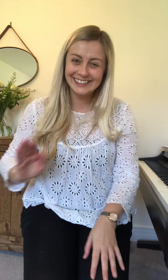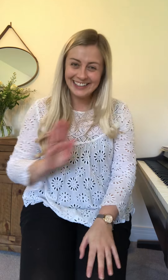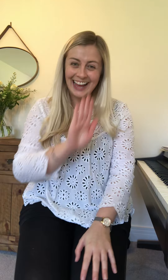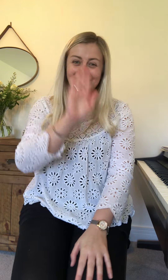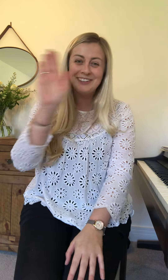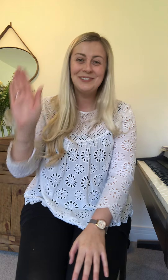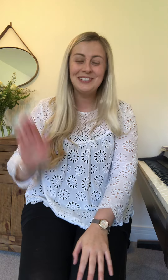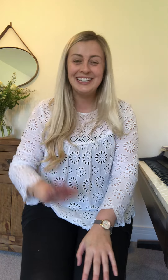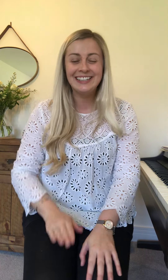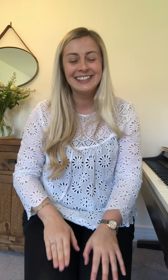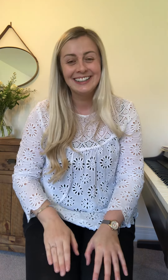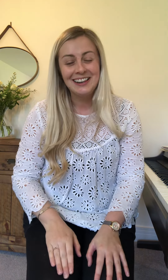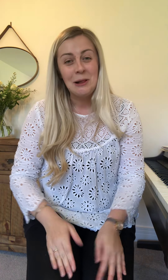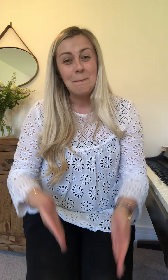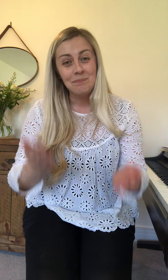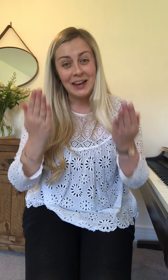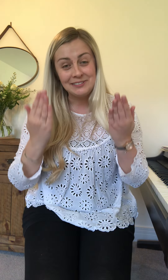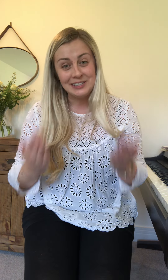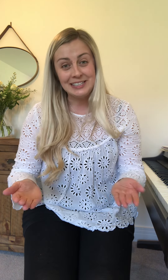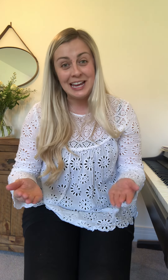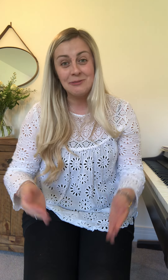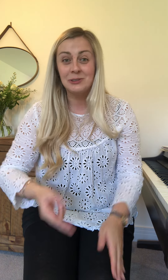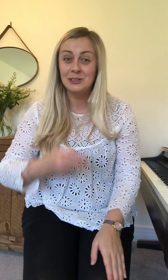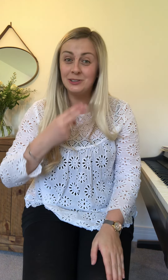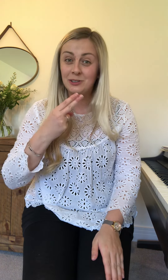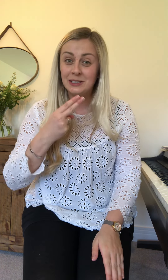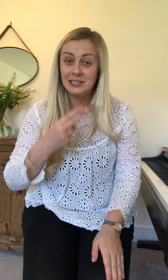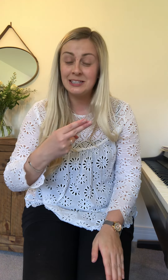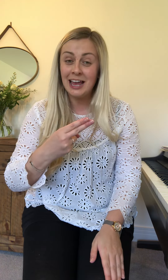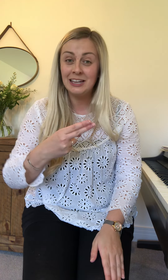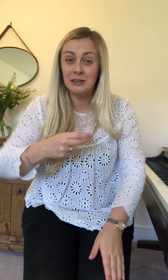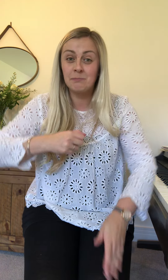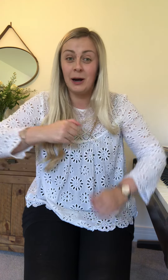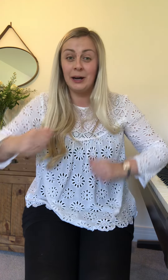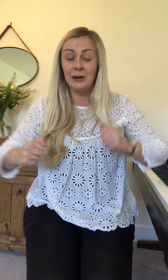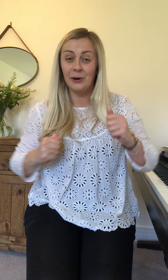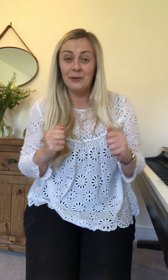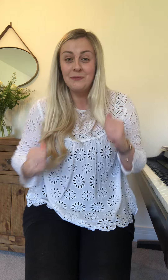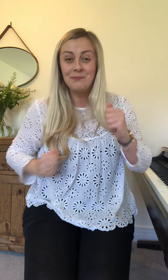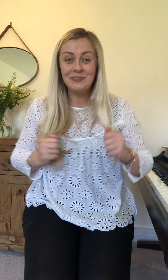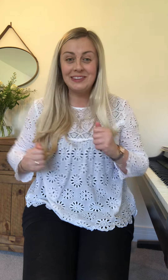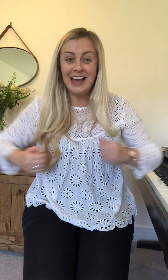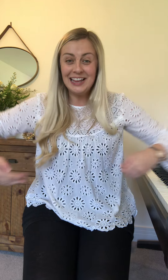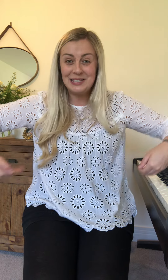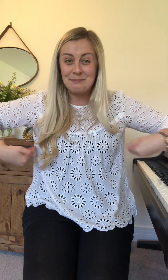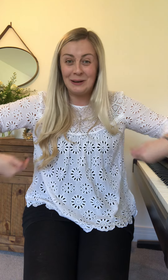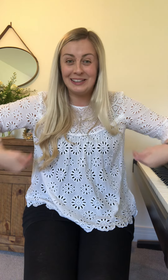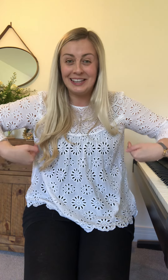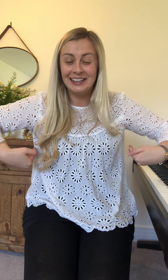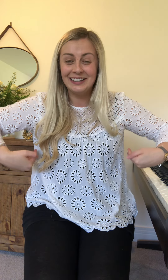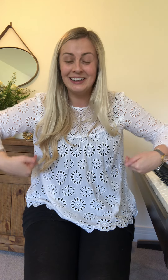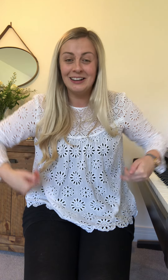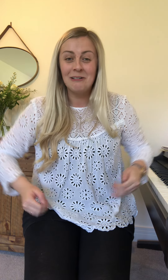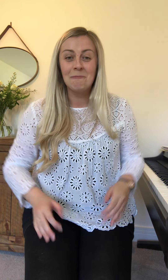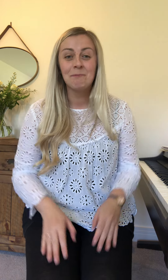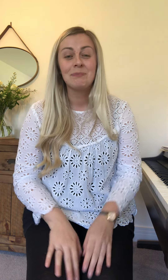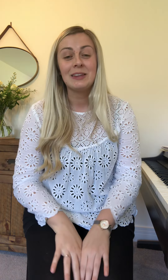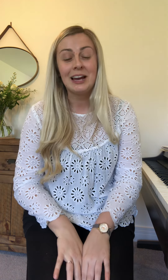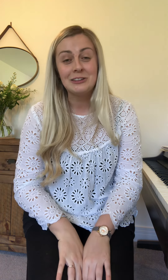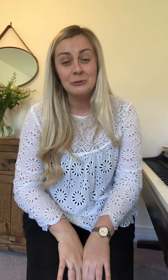Hello everybody. Now today we're going to do the second part of Dance Monkey. Now the